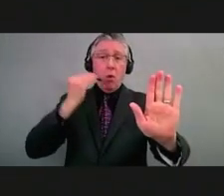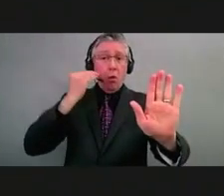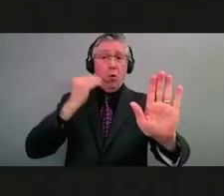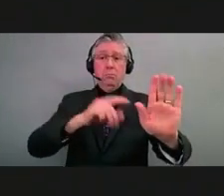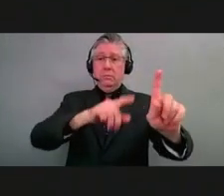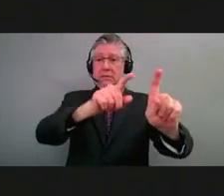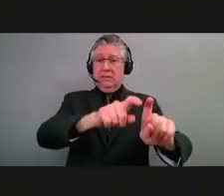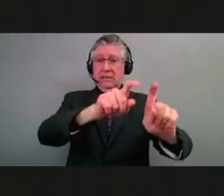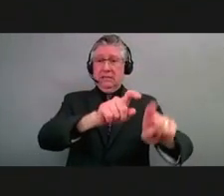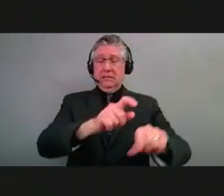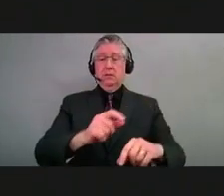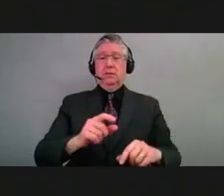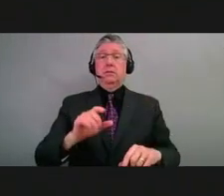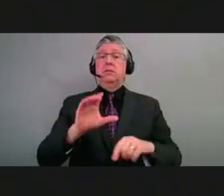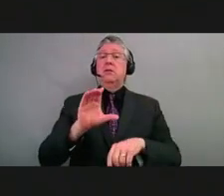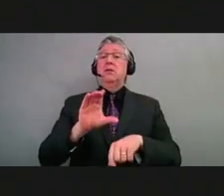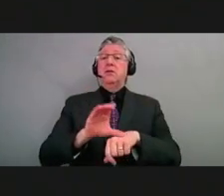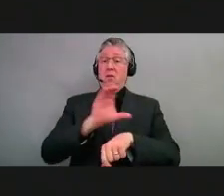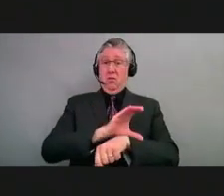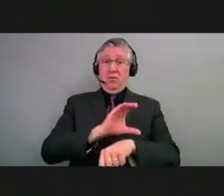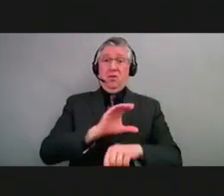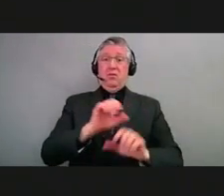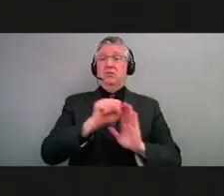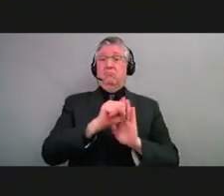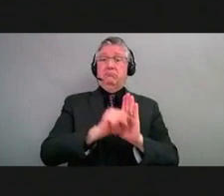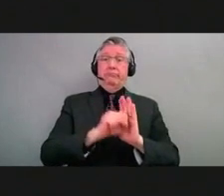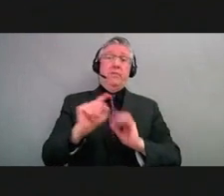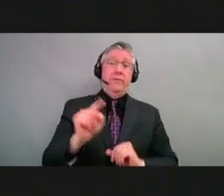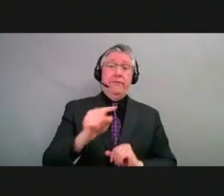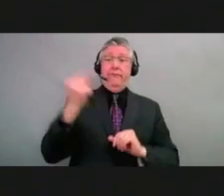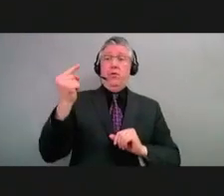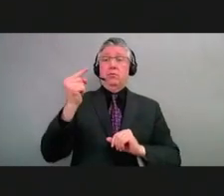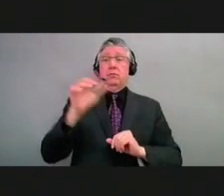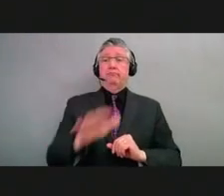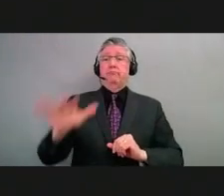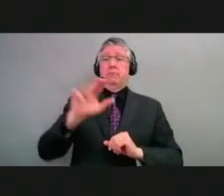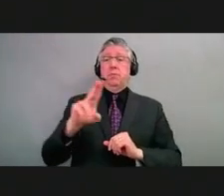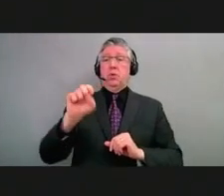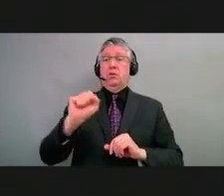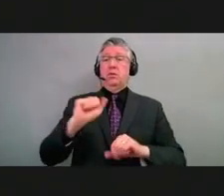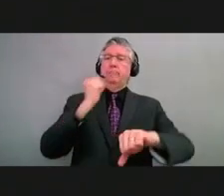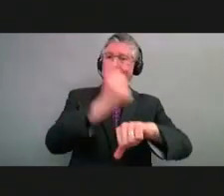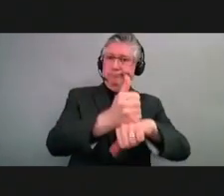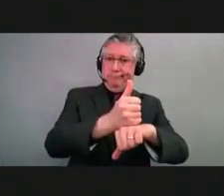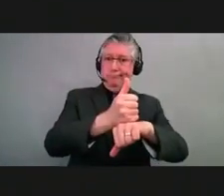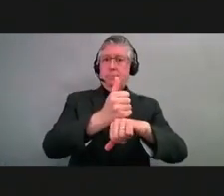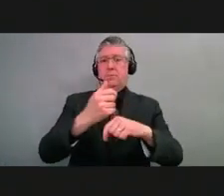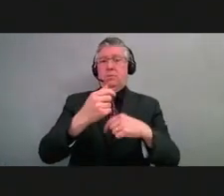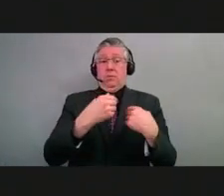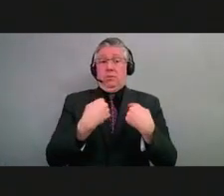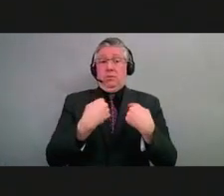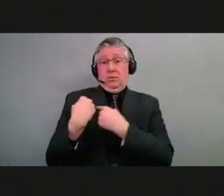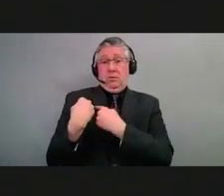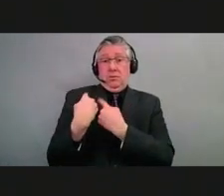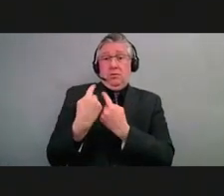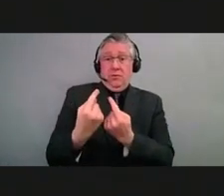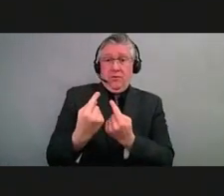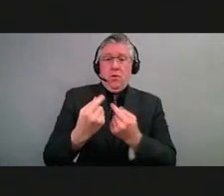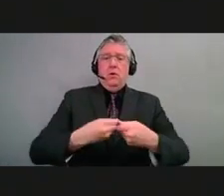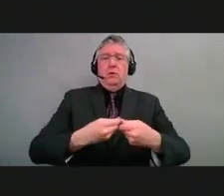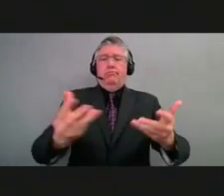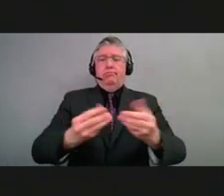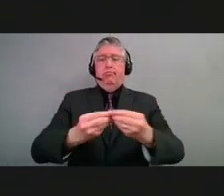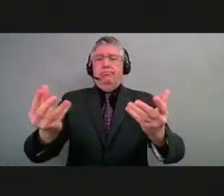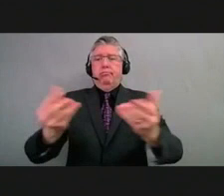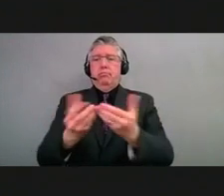together a program like this. And as of today, more than 2 million tests have been distributed through this program to